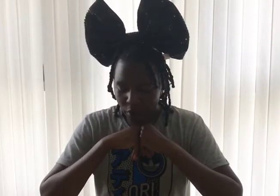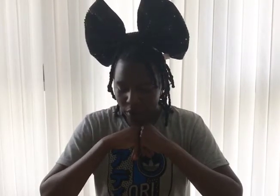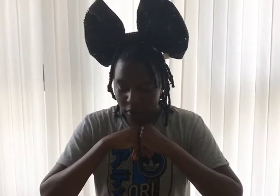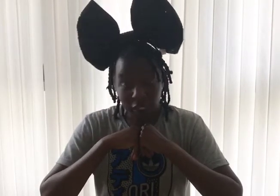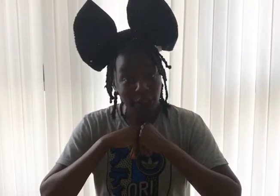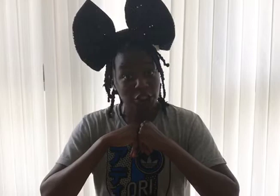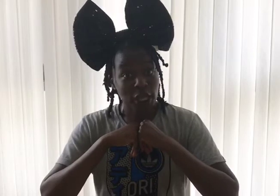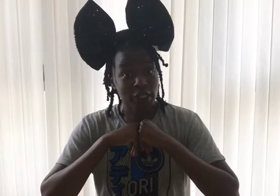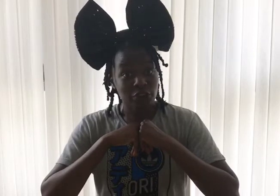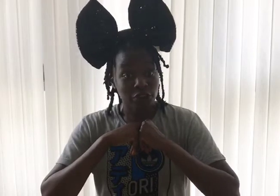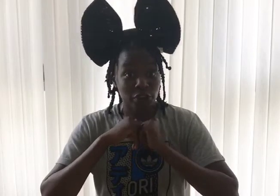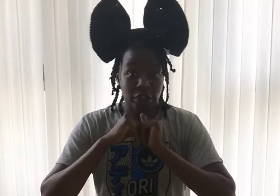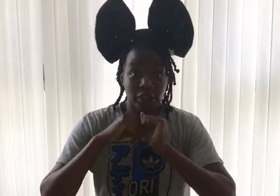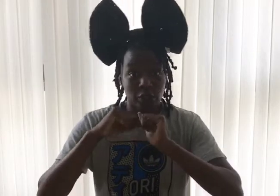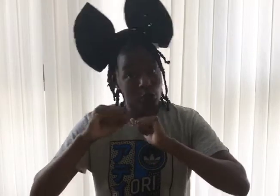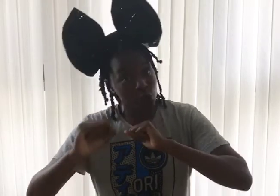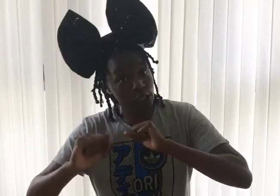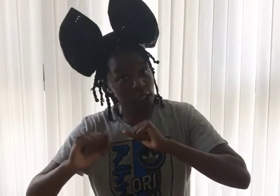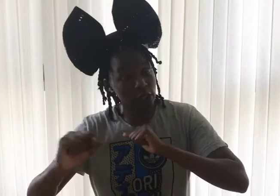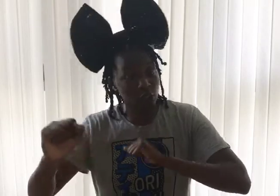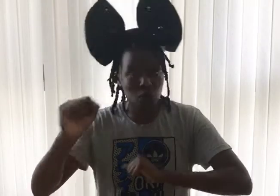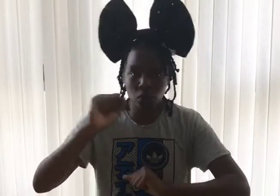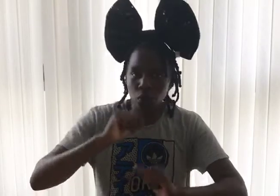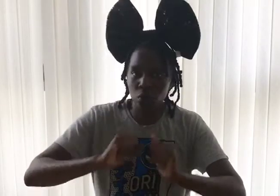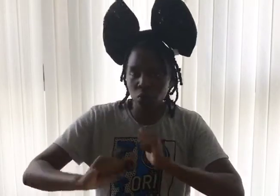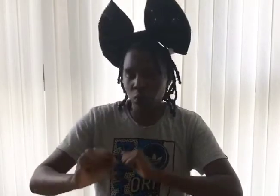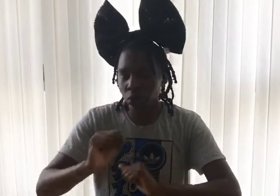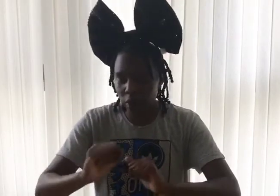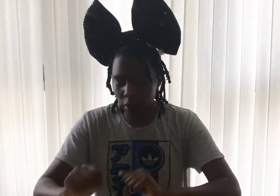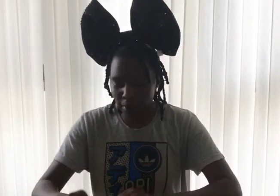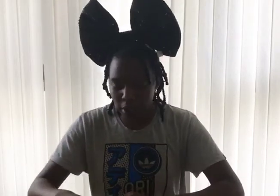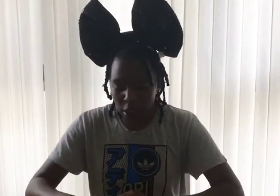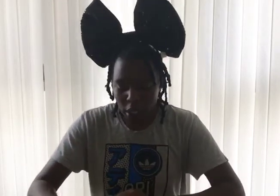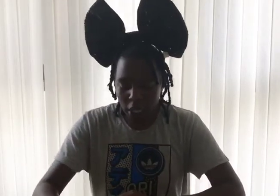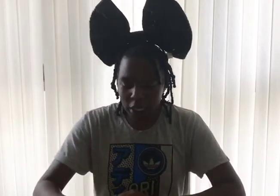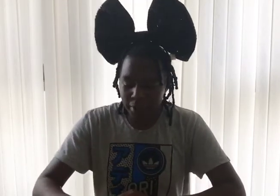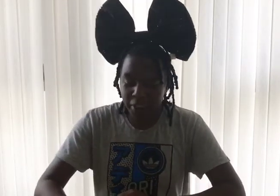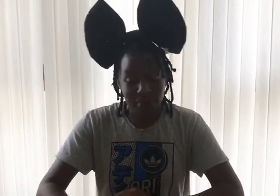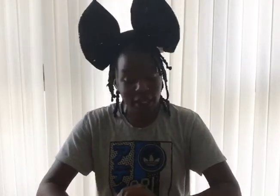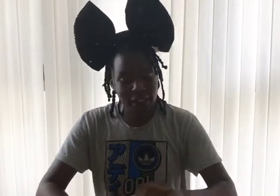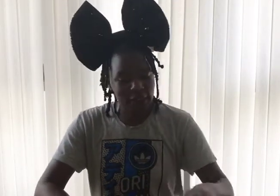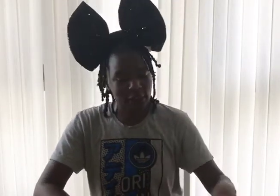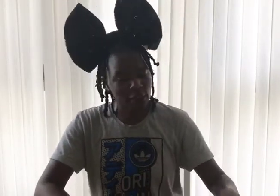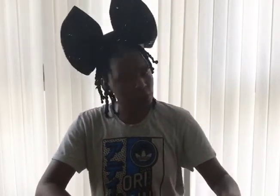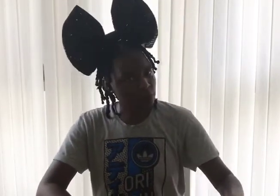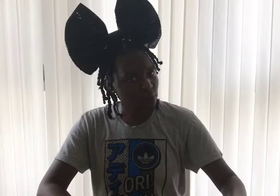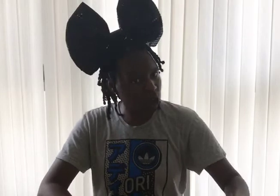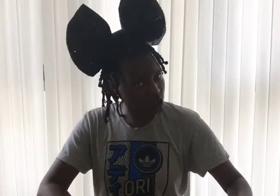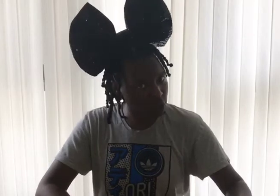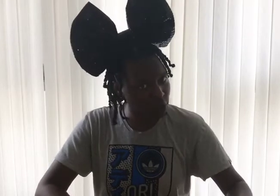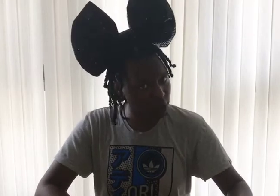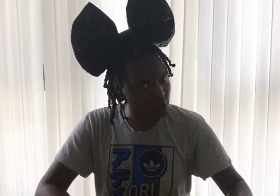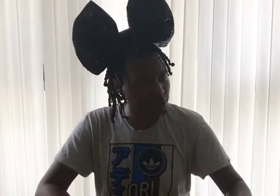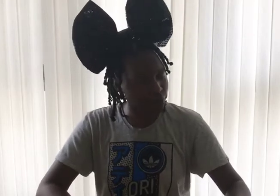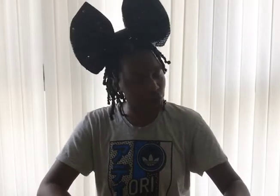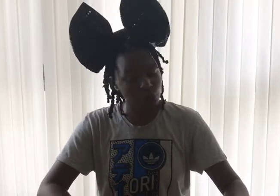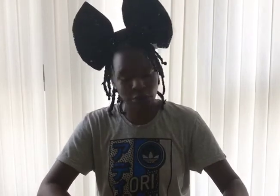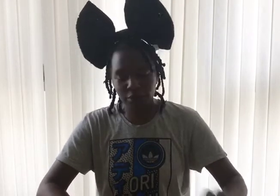Skipping challenge this week. some Mrs. Mallet has asked me to mention a few of